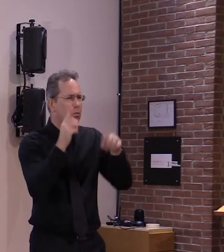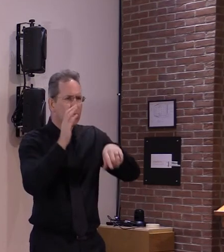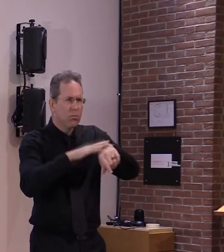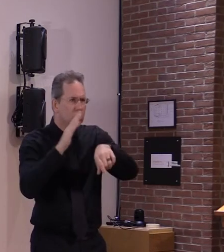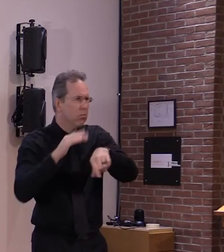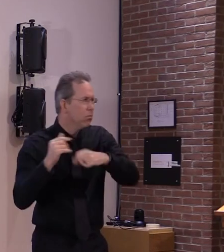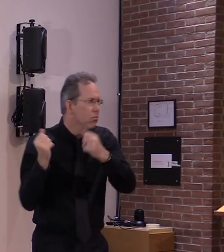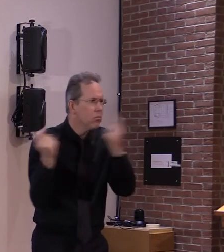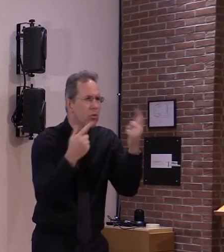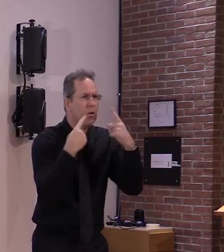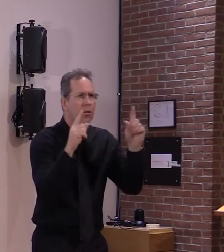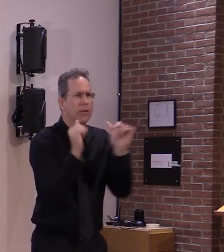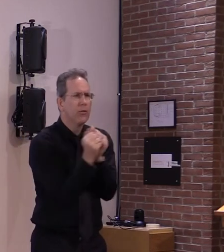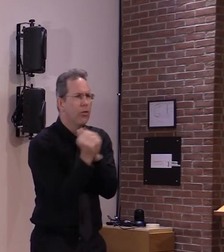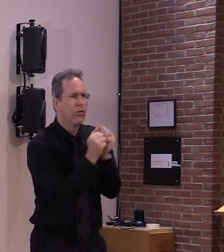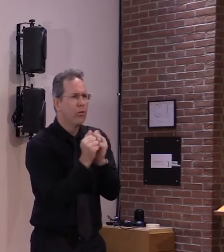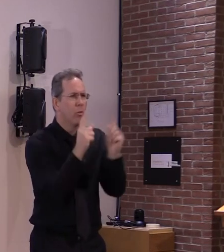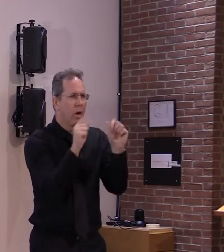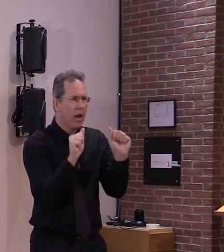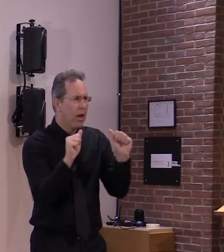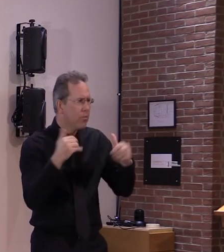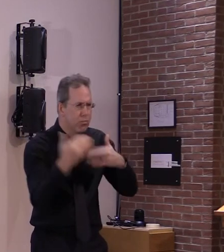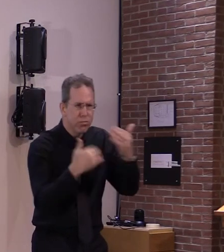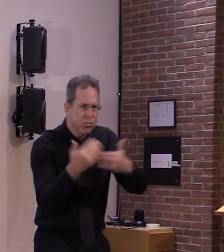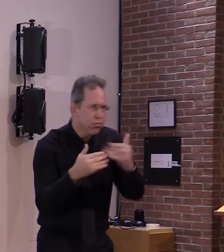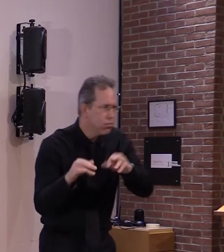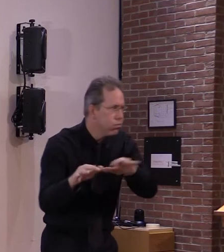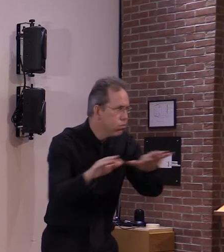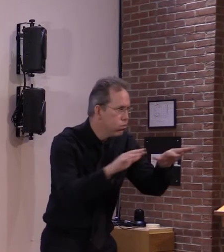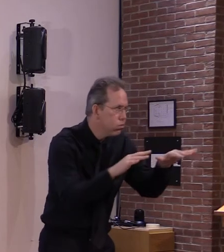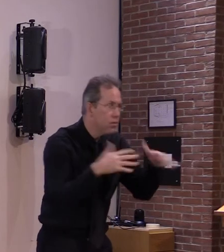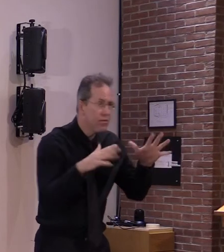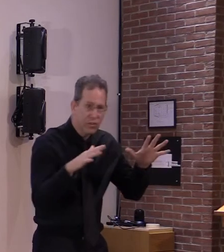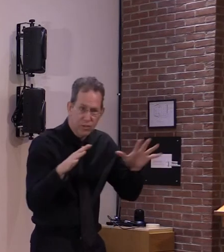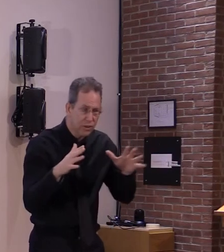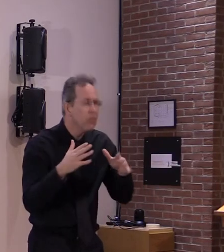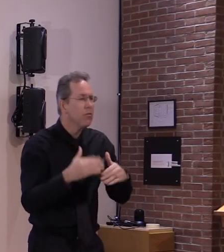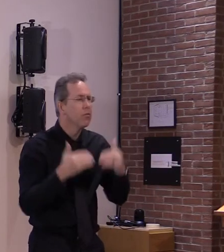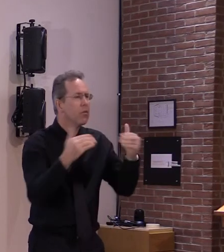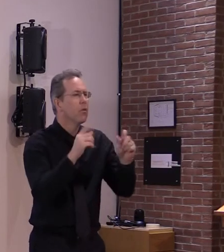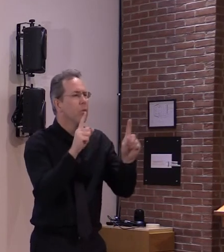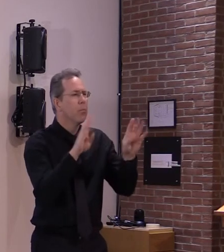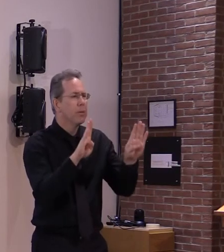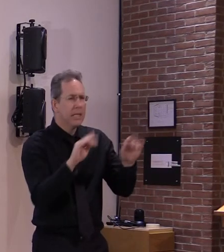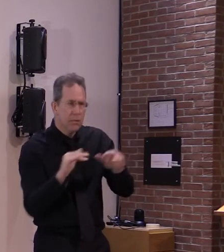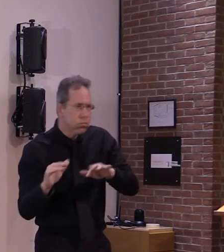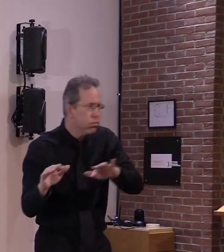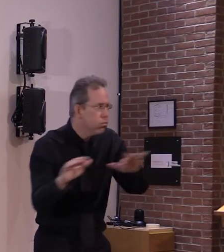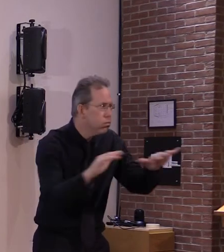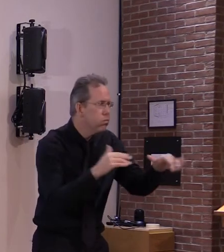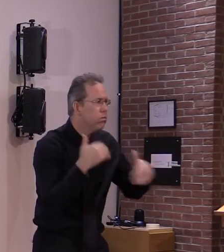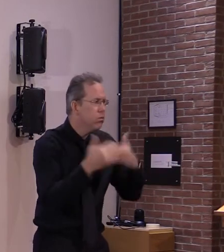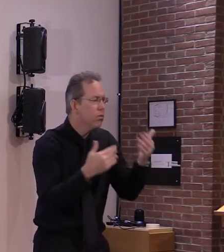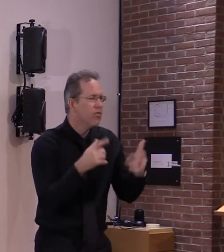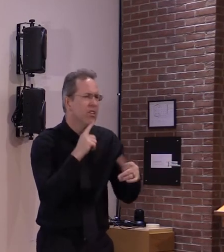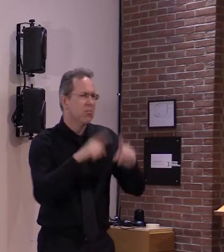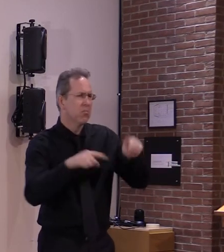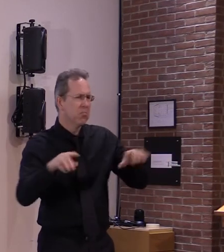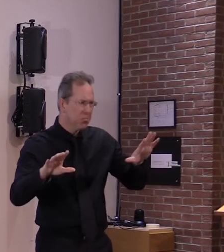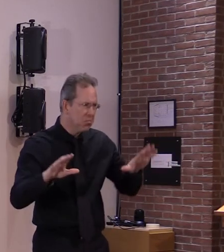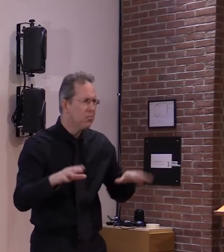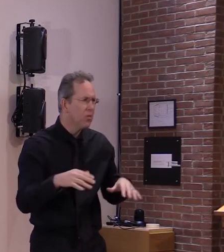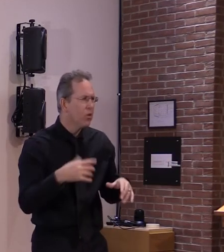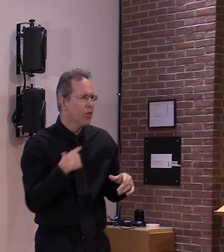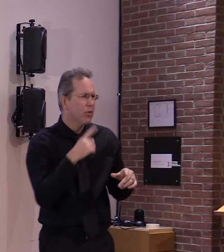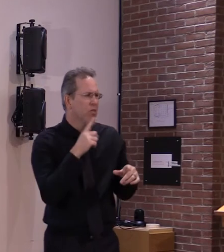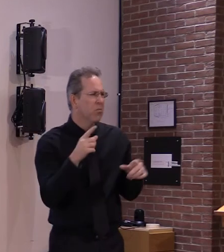if most parts of the state are pretty equivalent and we get in the 70 80 percent or maybe even better range that won't be as big a